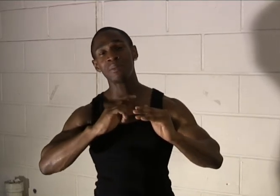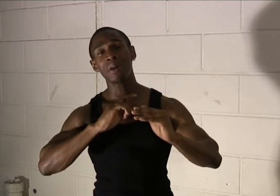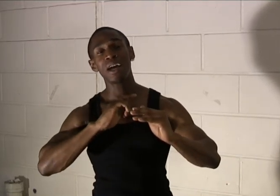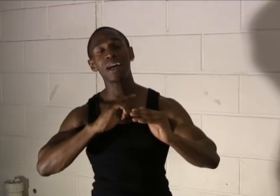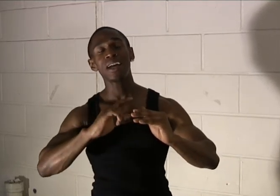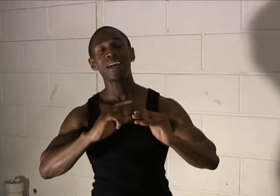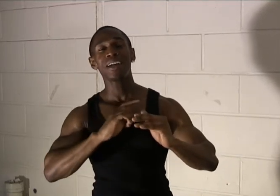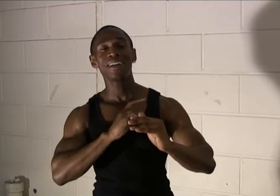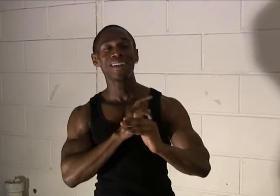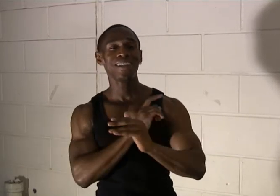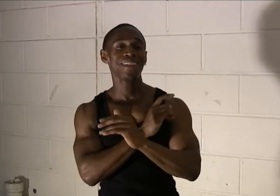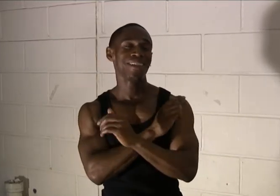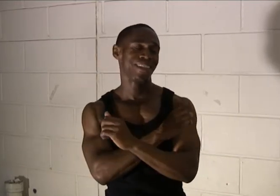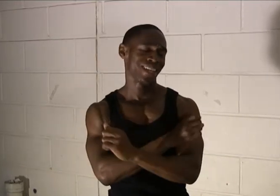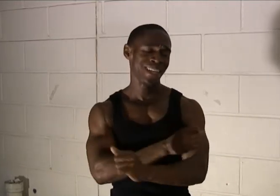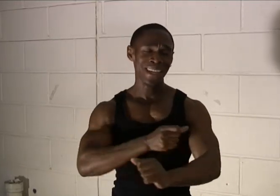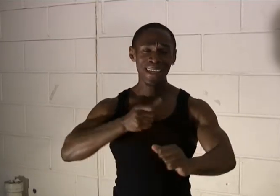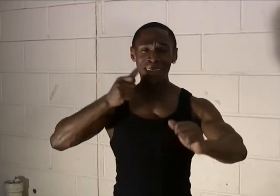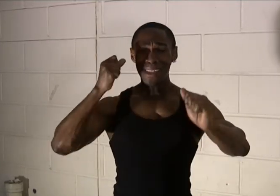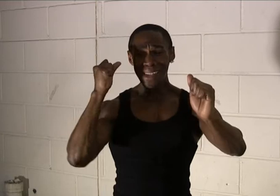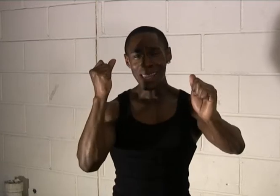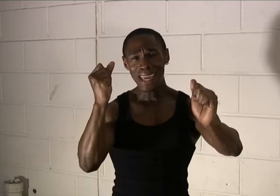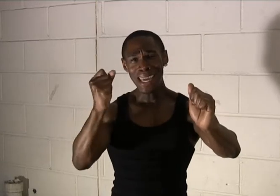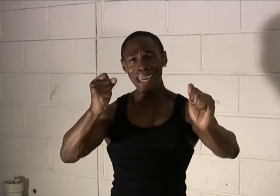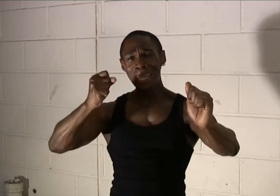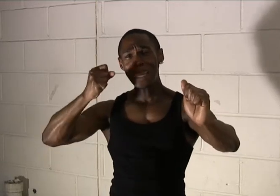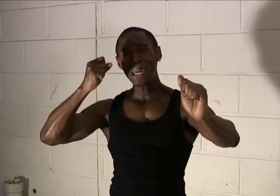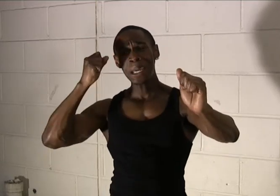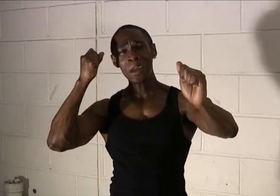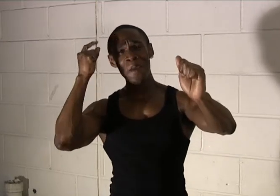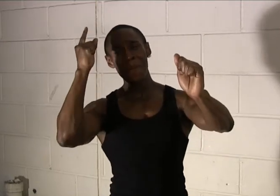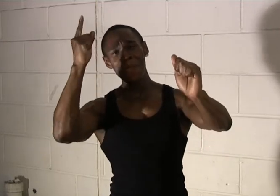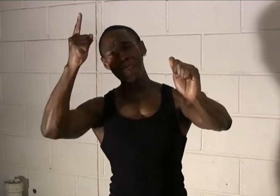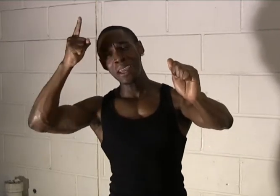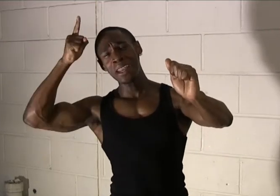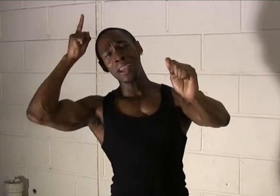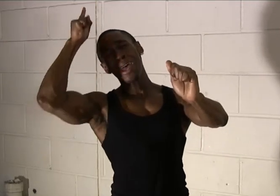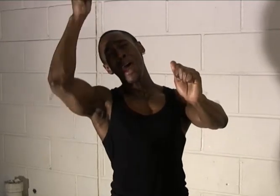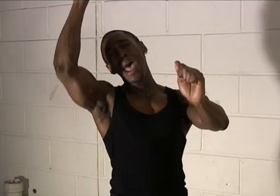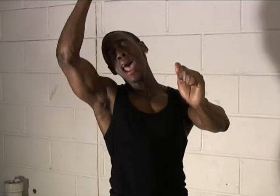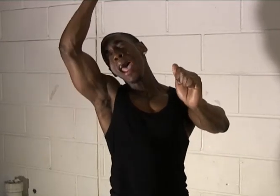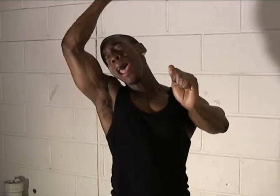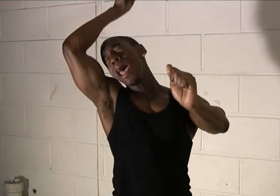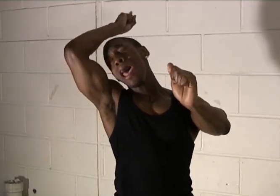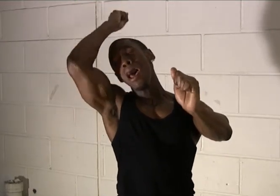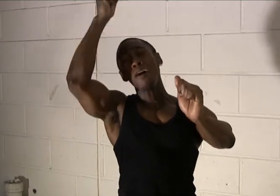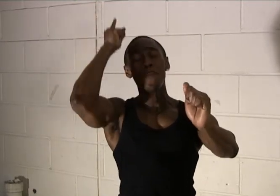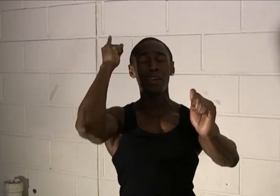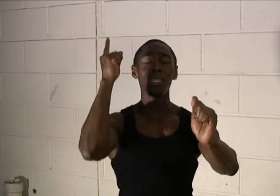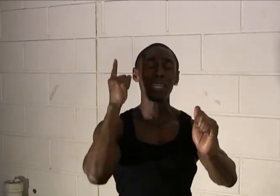mild Sleep in heavenly